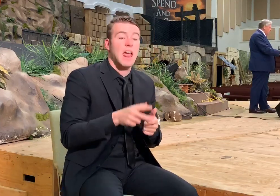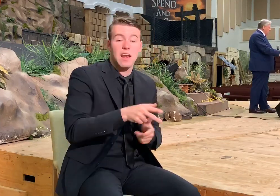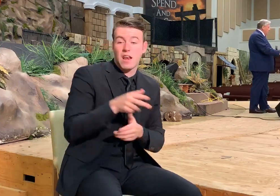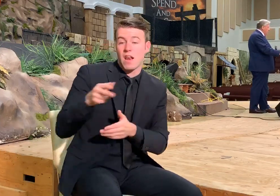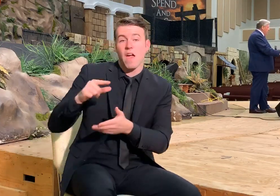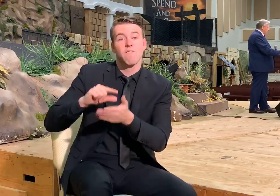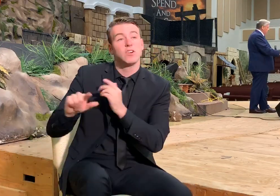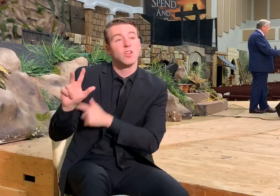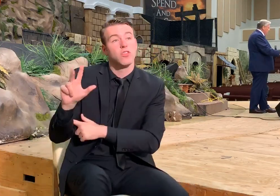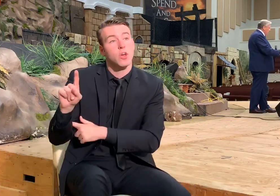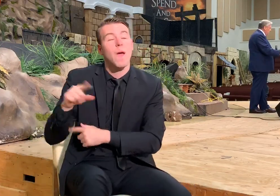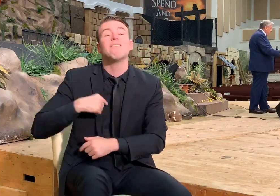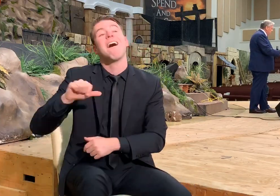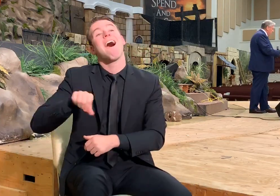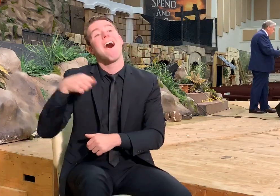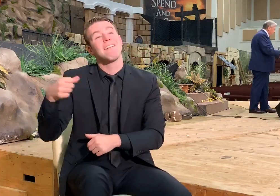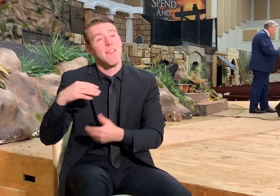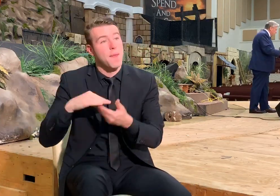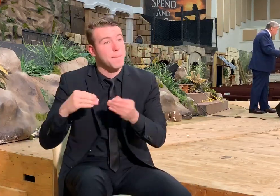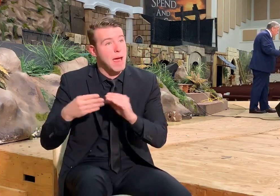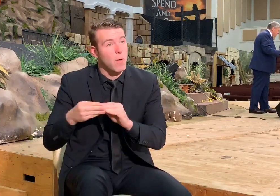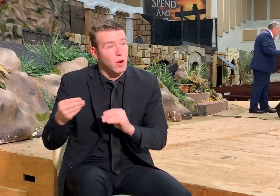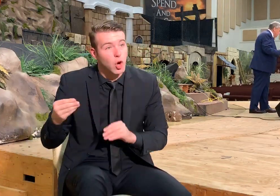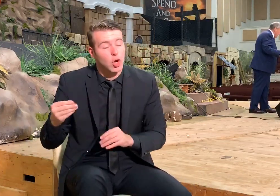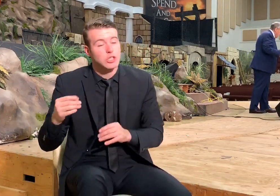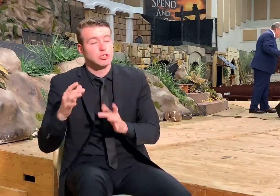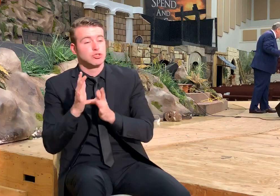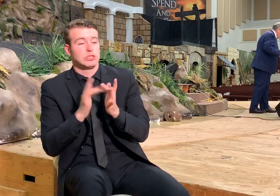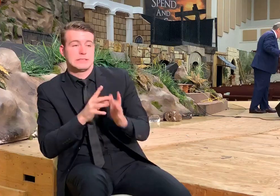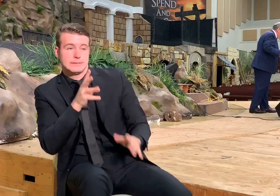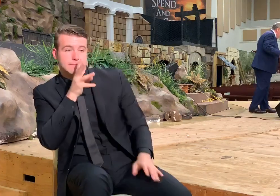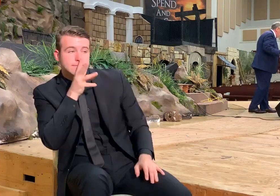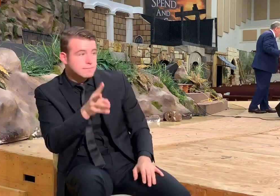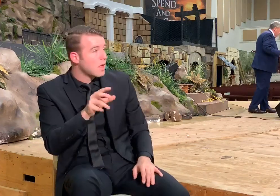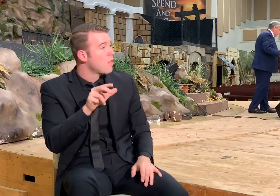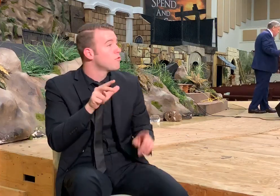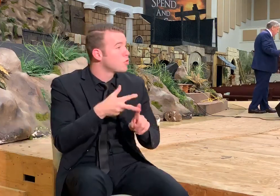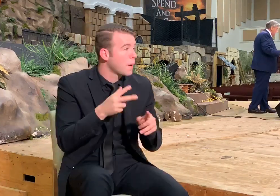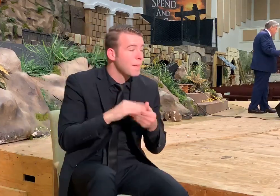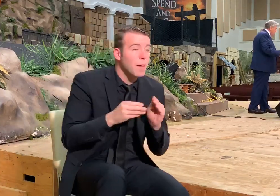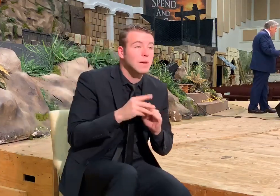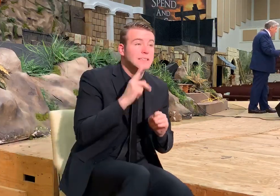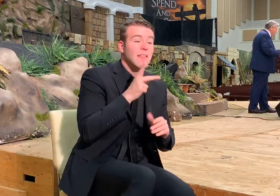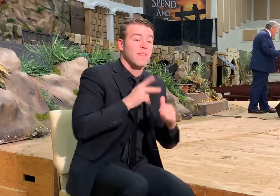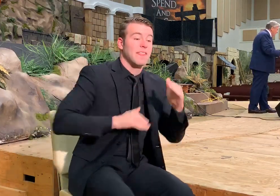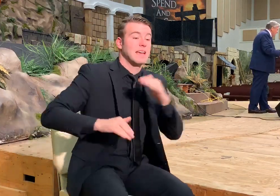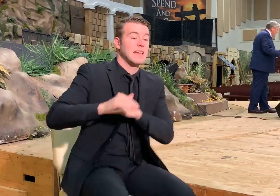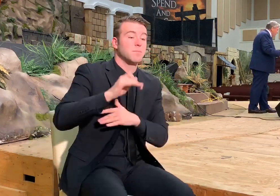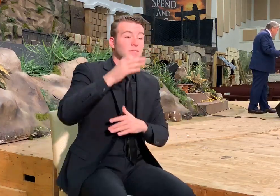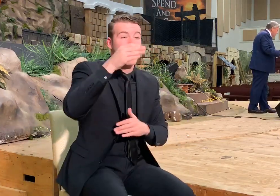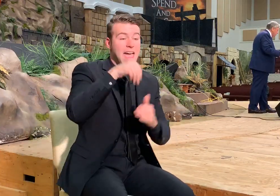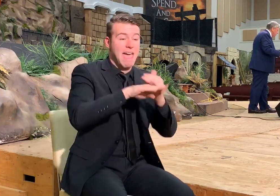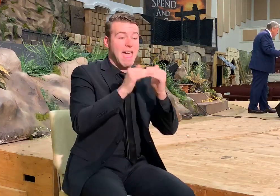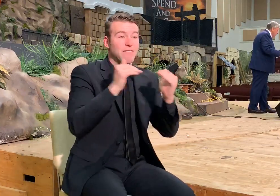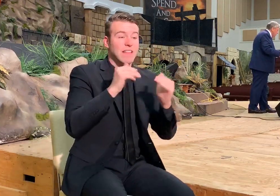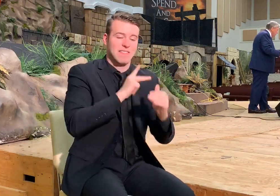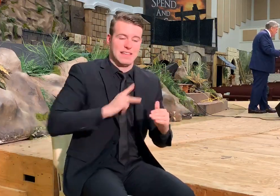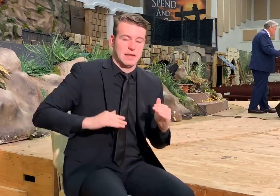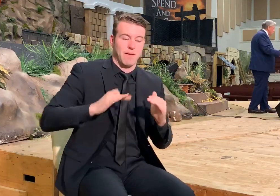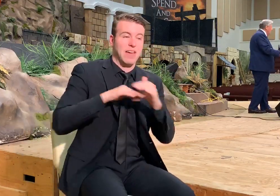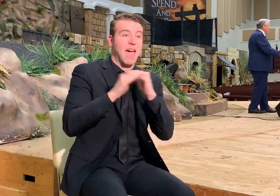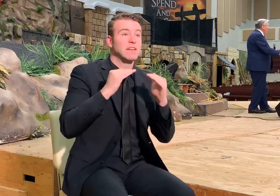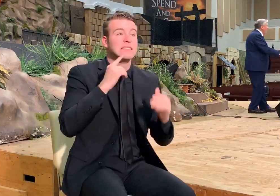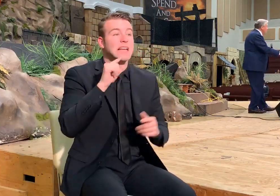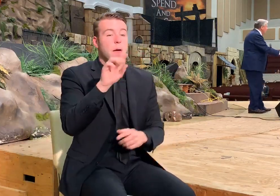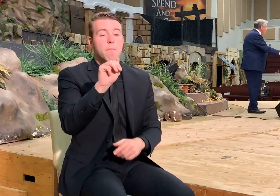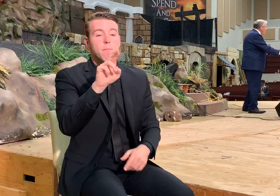31. Another parable put he forth unto them, saying, the kingdom of heaven is like to a grain of mustard seed, which